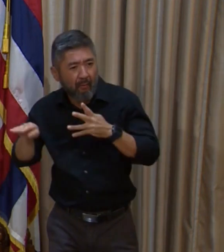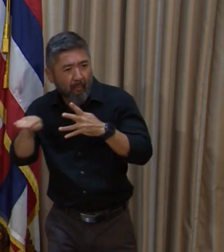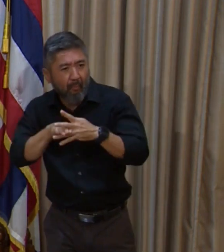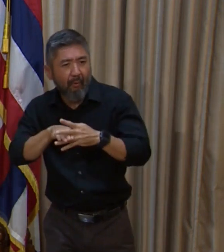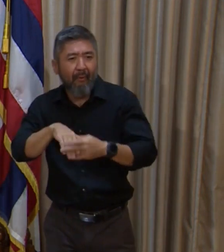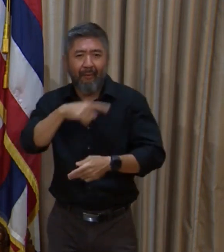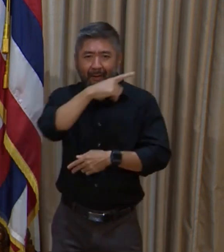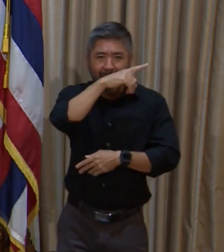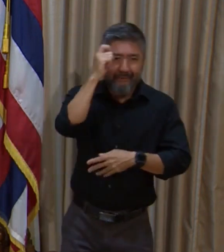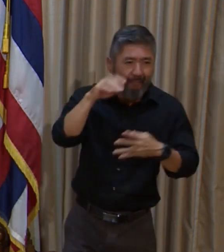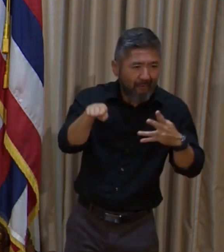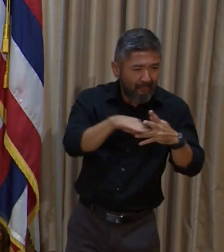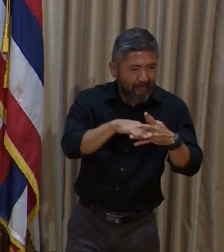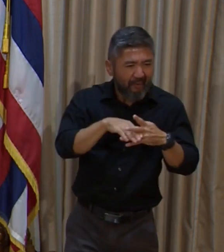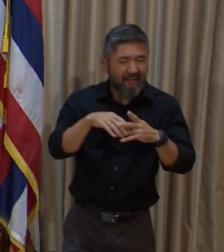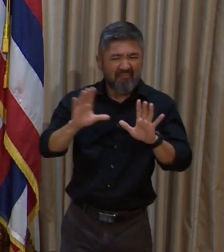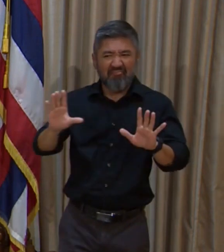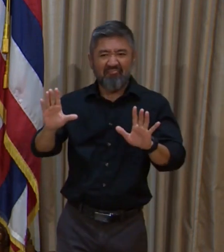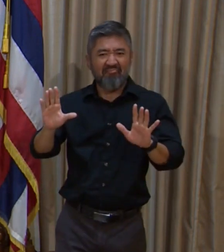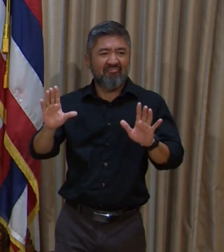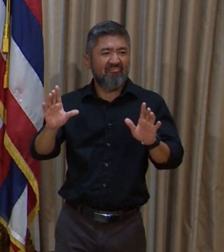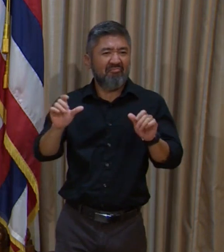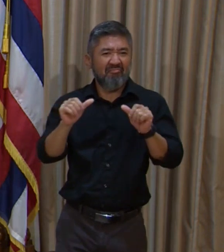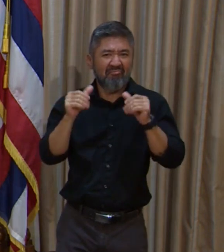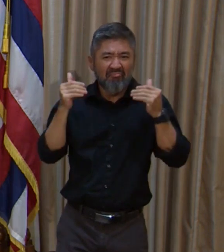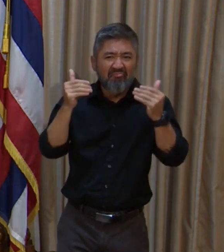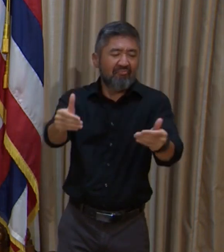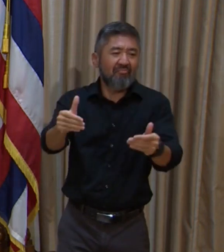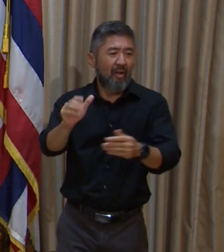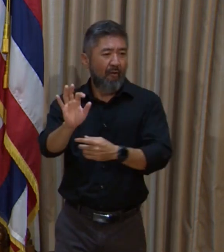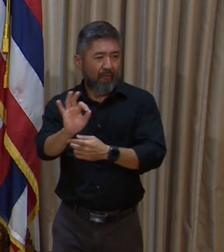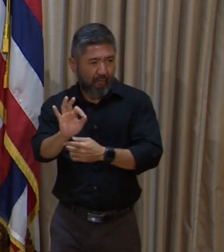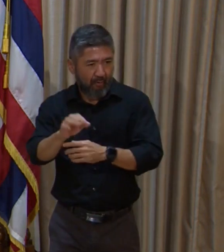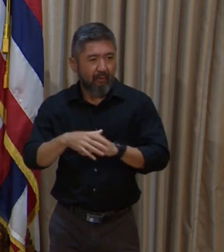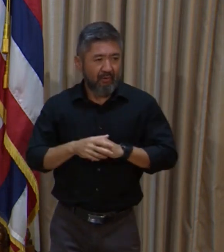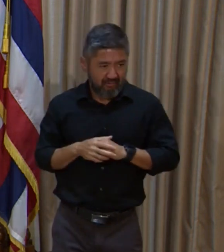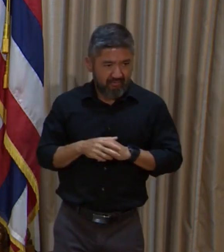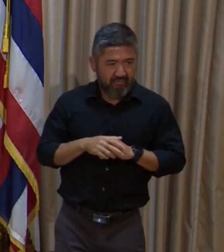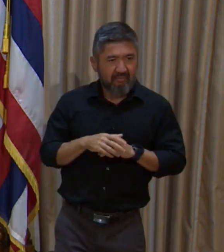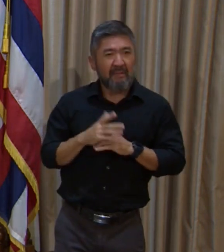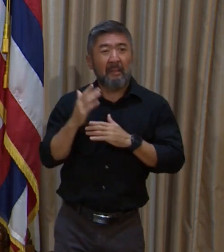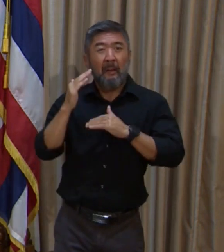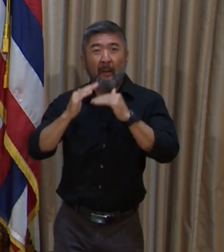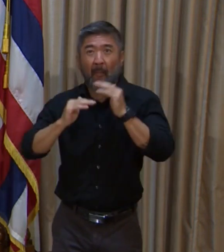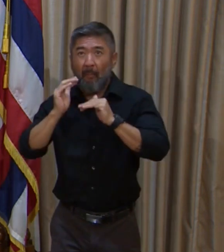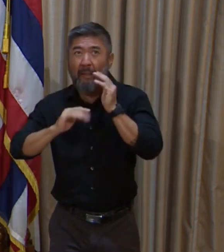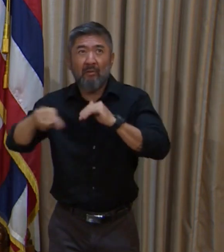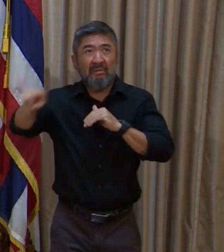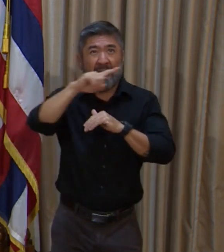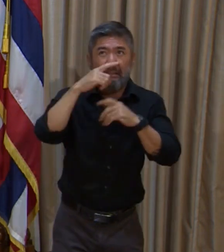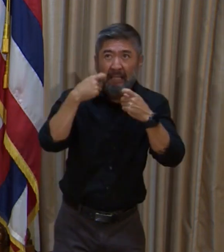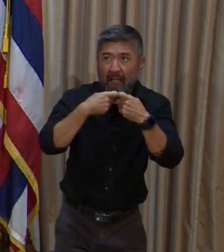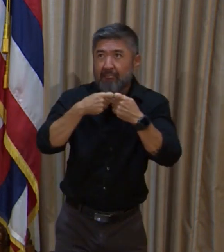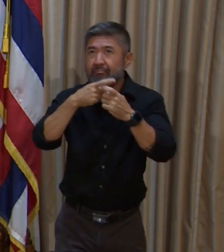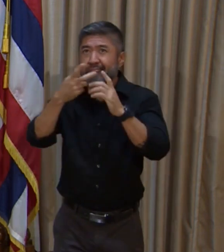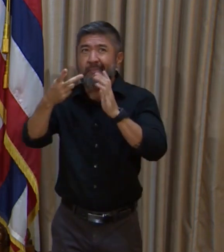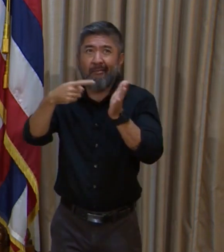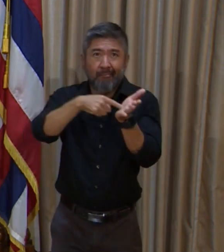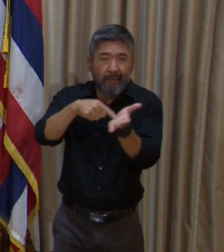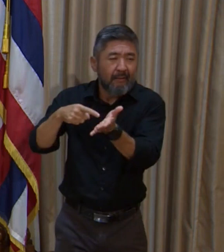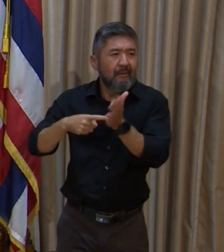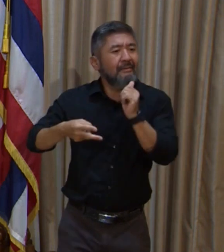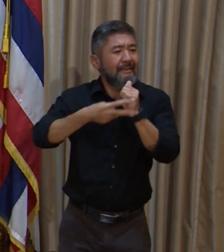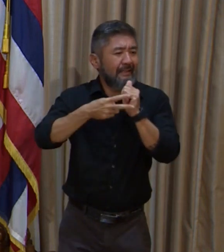order to get larger facility savings as well as reduced costs. So